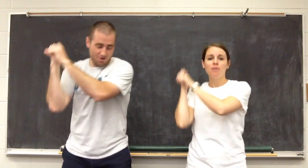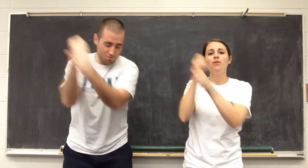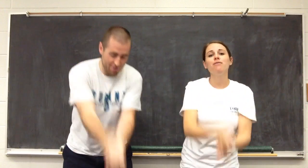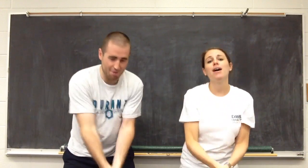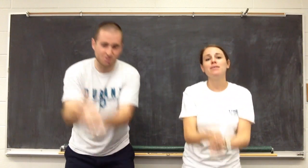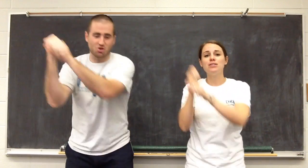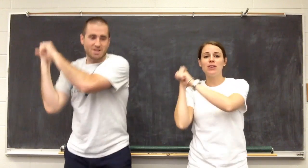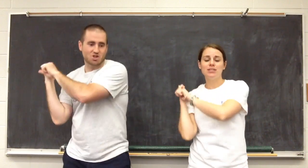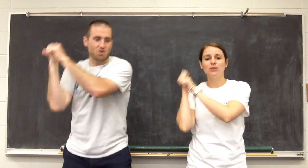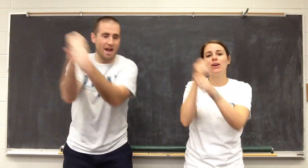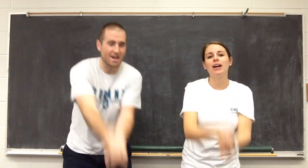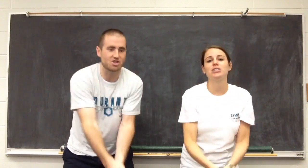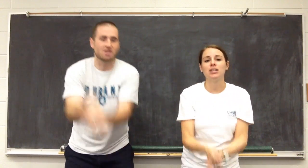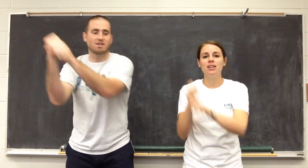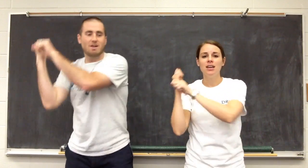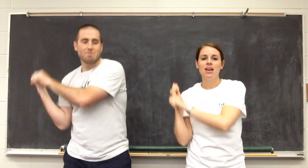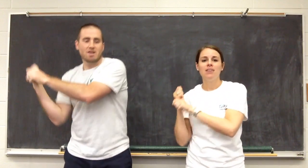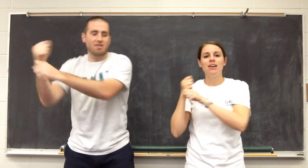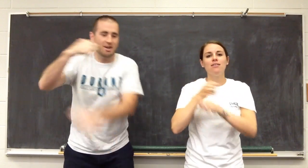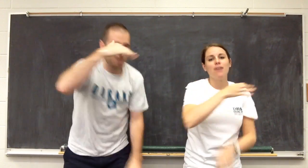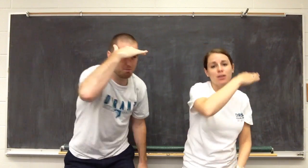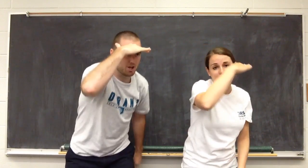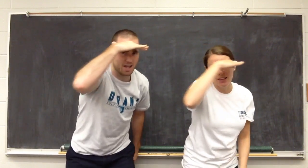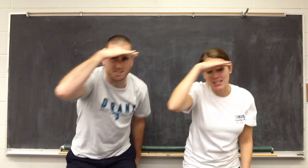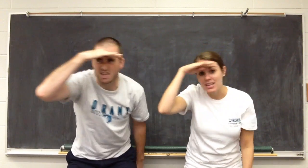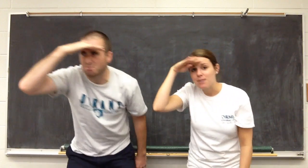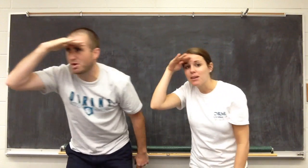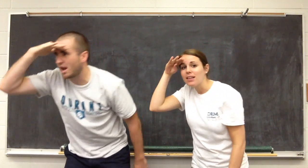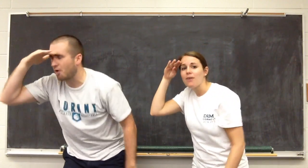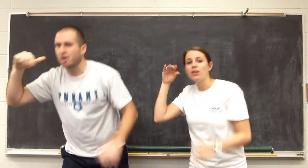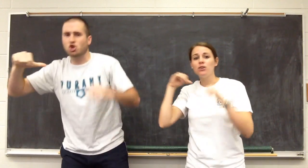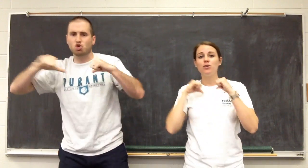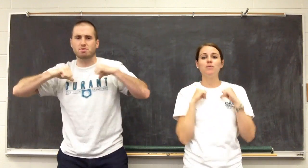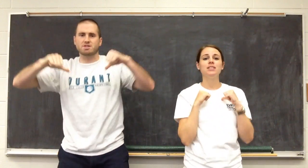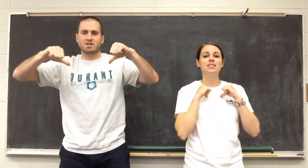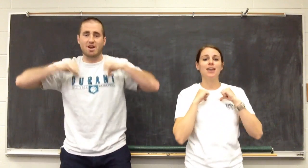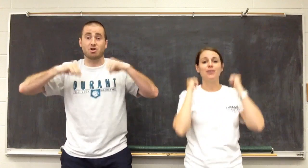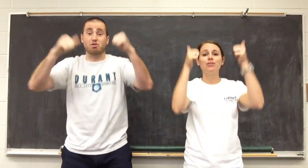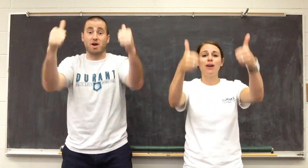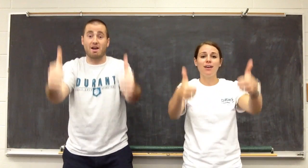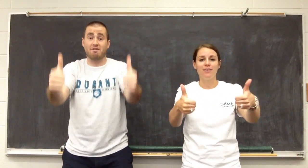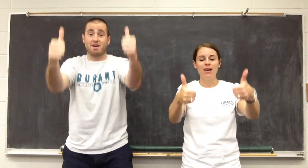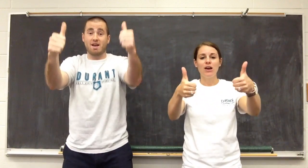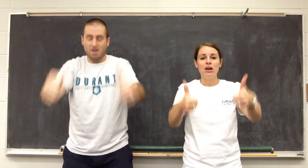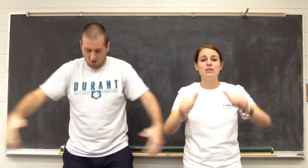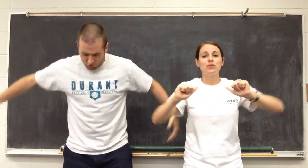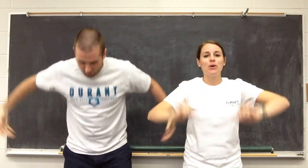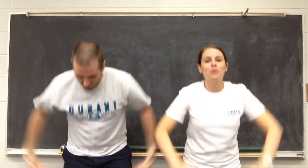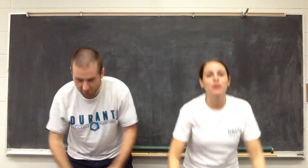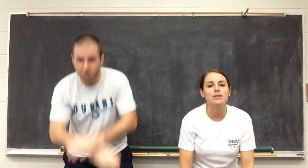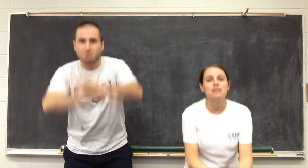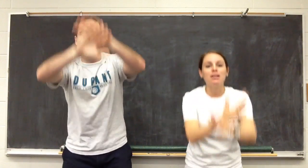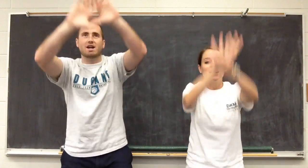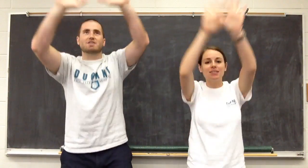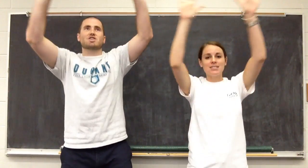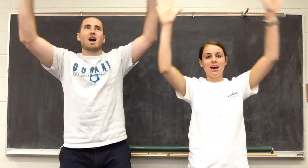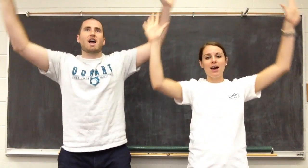human-environmental interaction. Yeah, they develop a landscape, allowing humans there to thrive. So grab the rivers and block the sky.